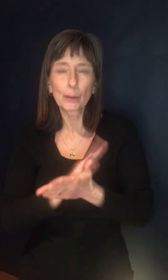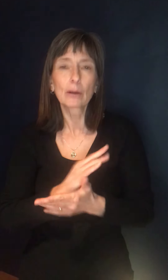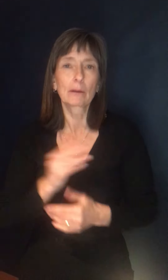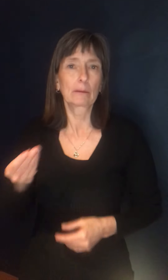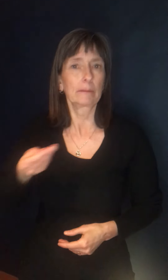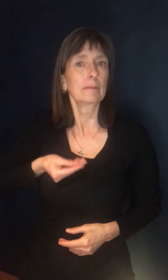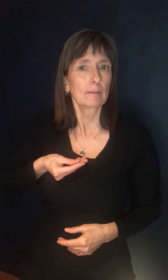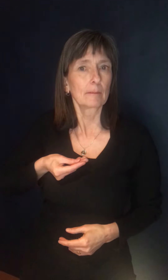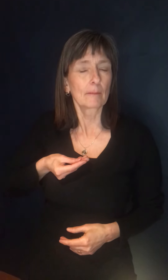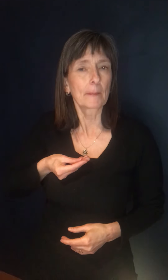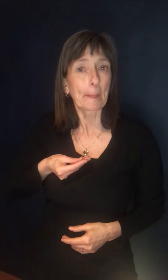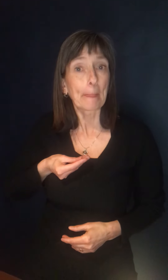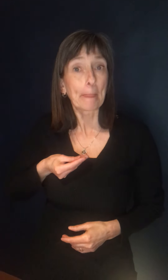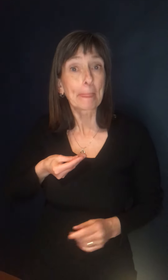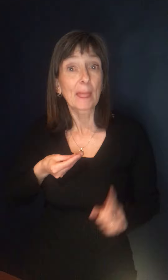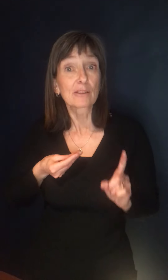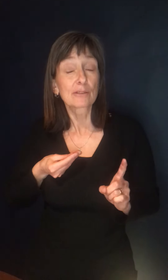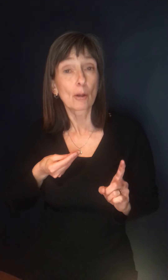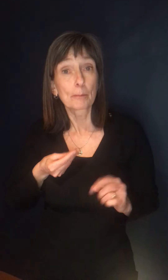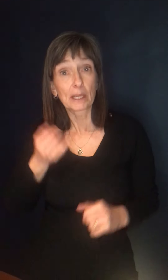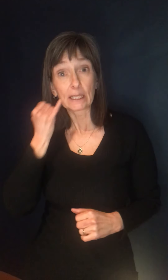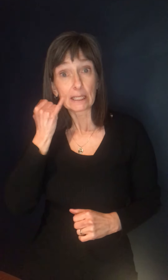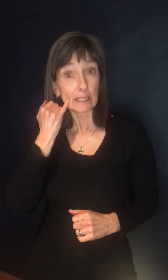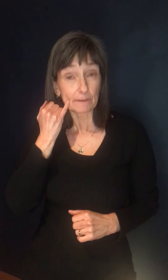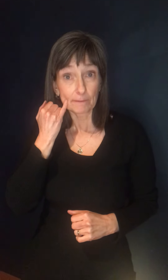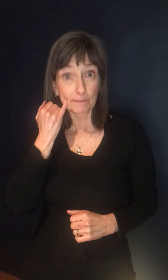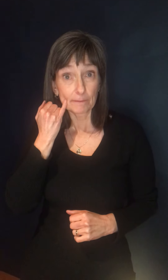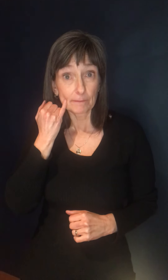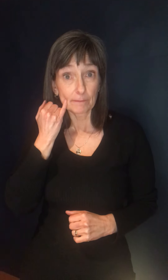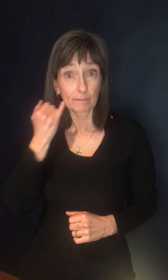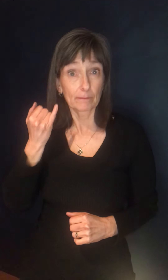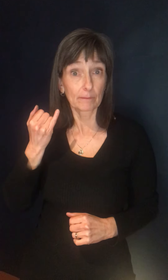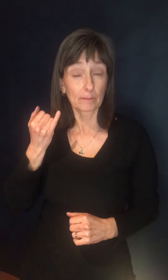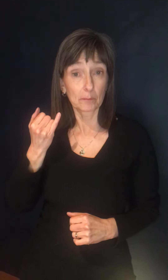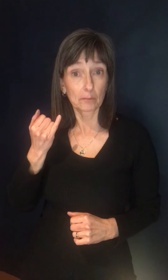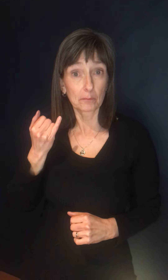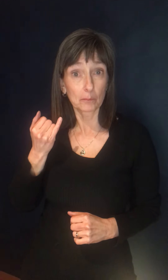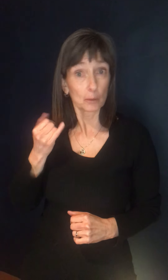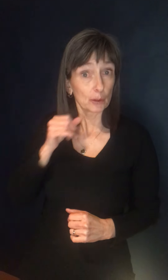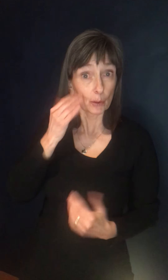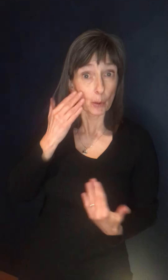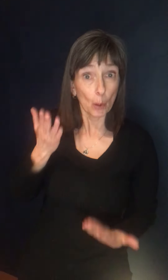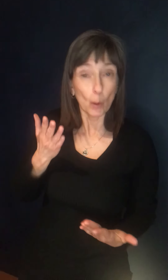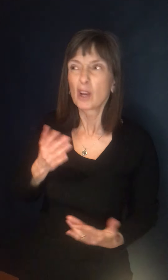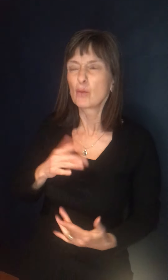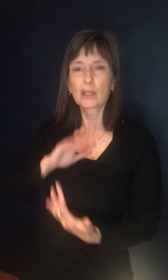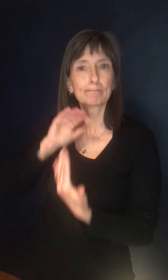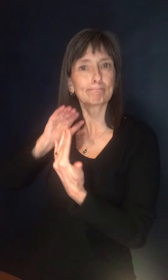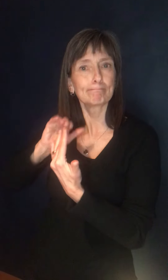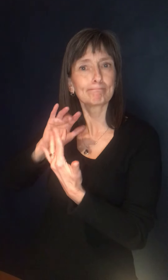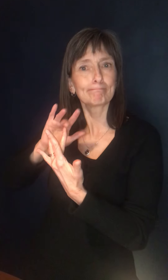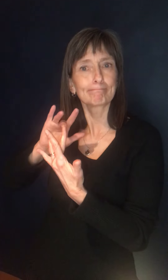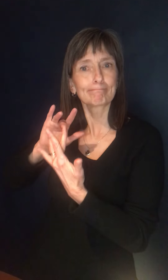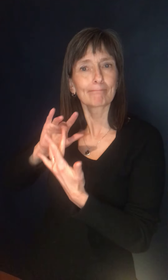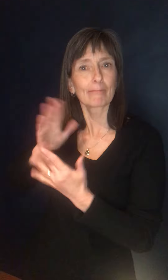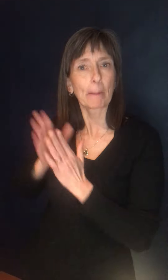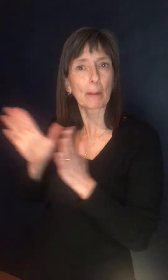but if need be, we can get that information. We just reach out to the, um, to the public health units, um, in whatever